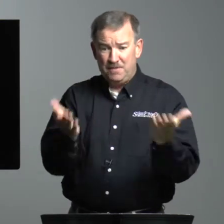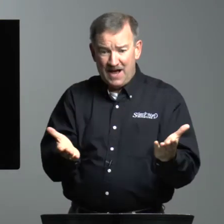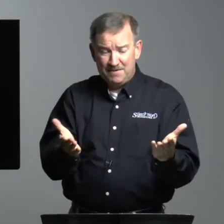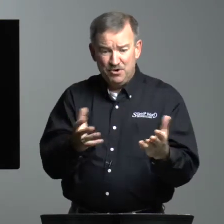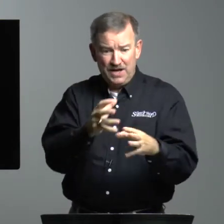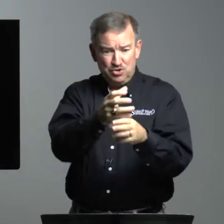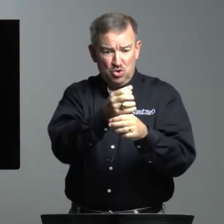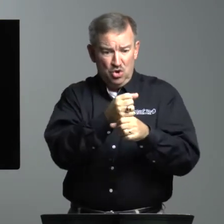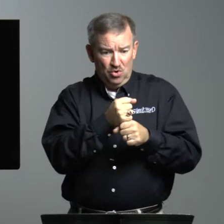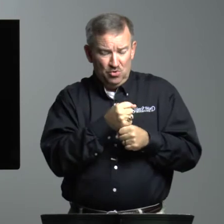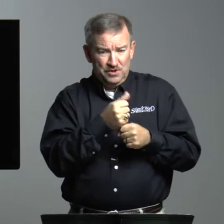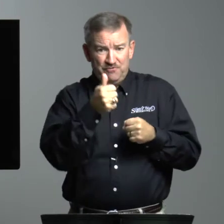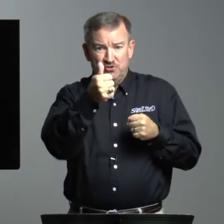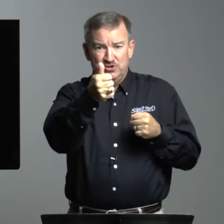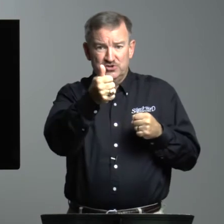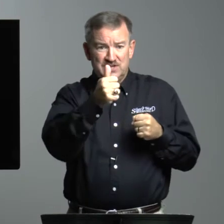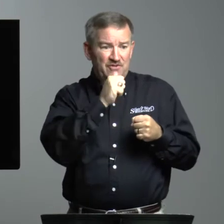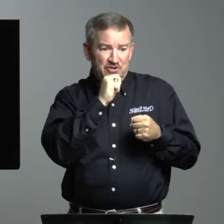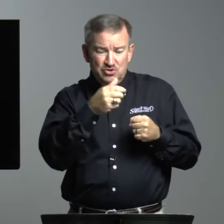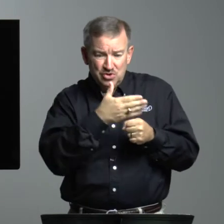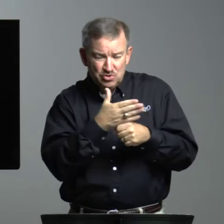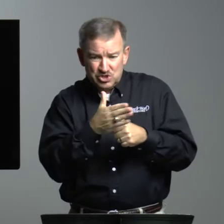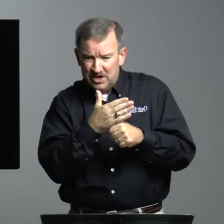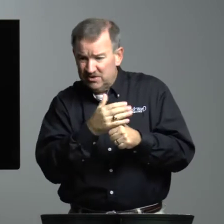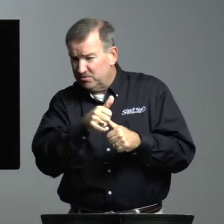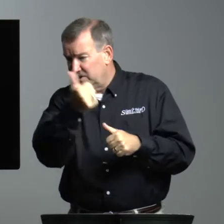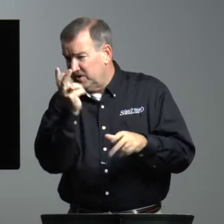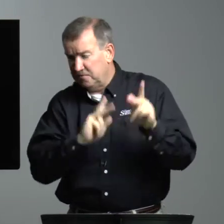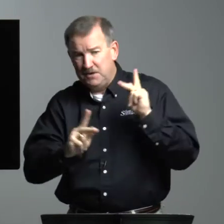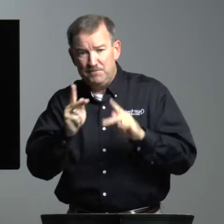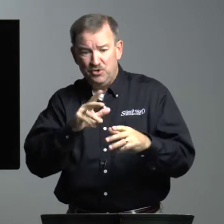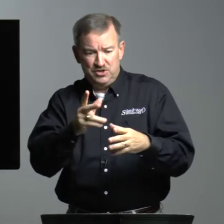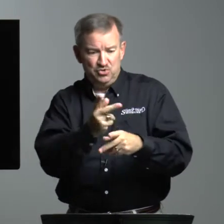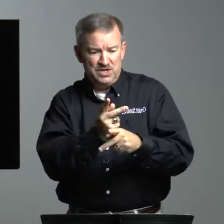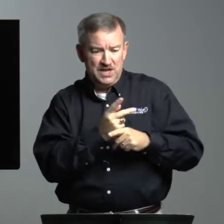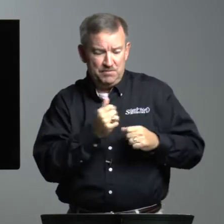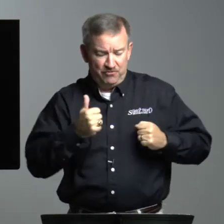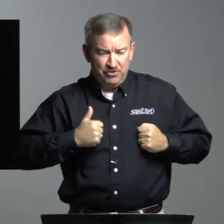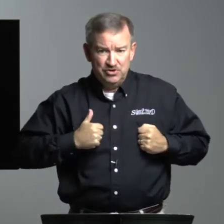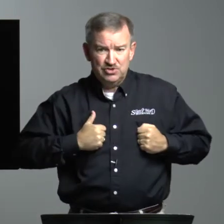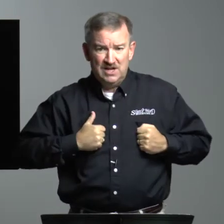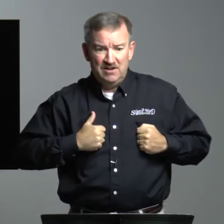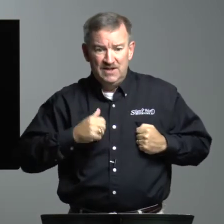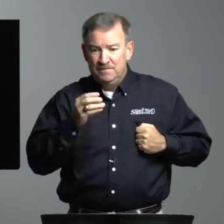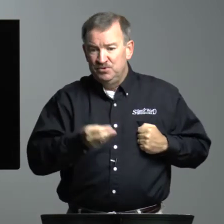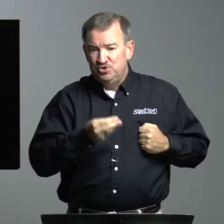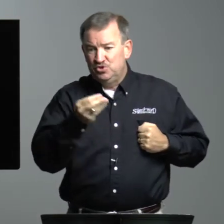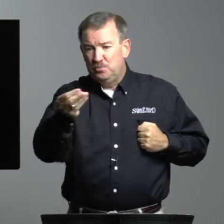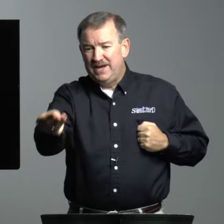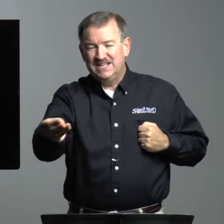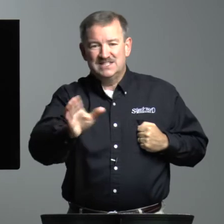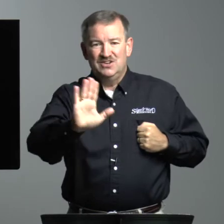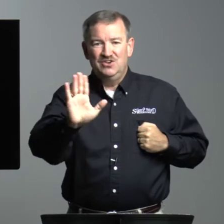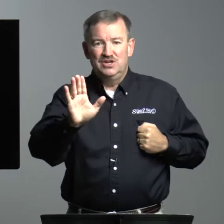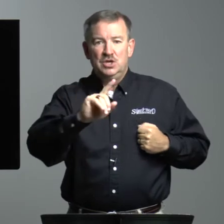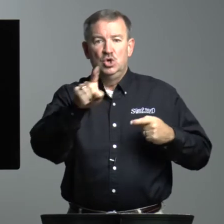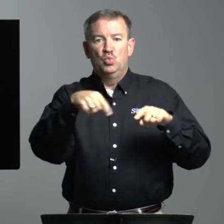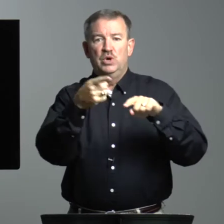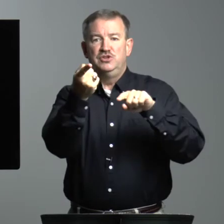Bible and you hold them for yourself and you don't share them with other people and you keep it for yourself, you don't pass it on. When